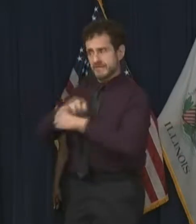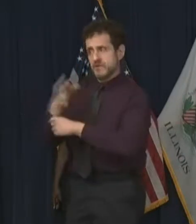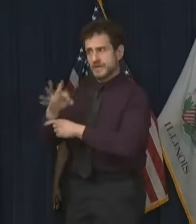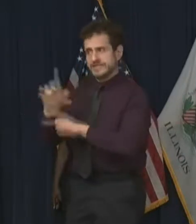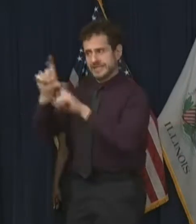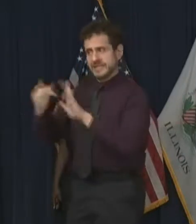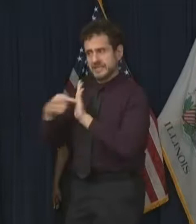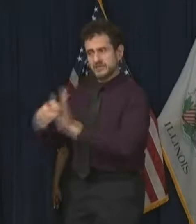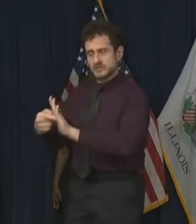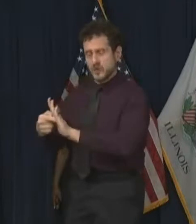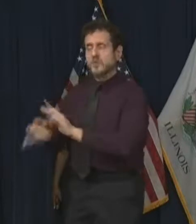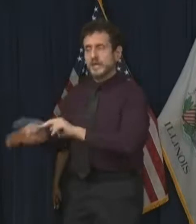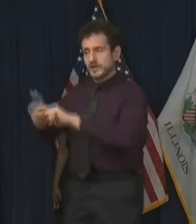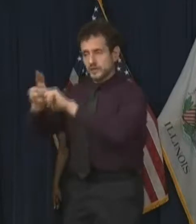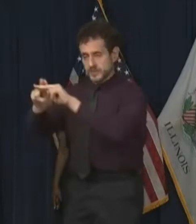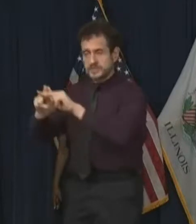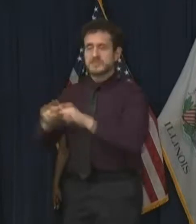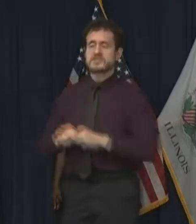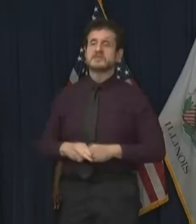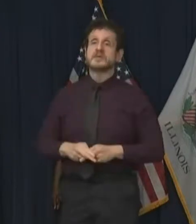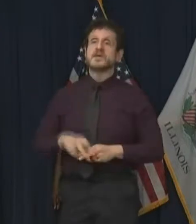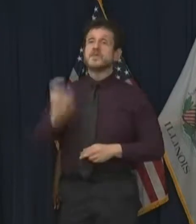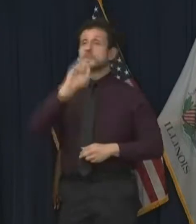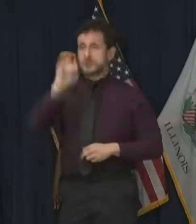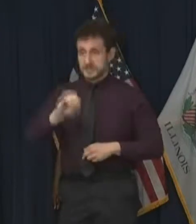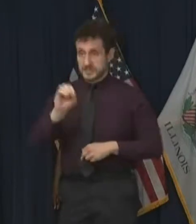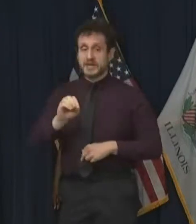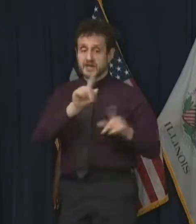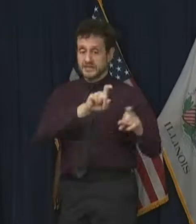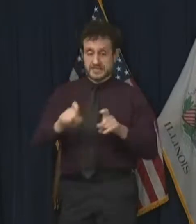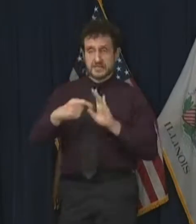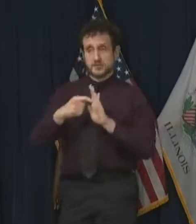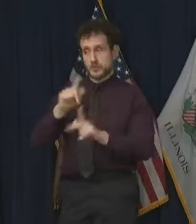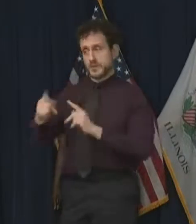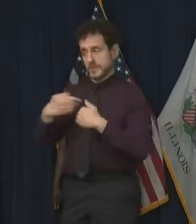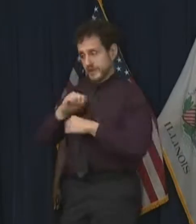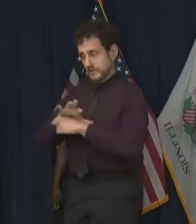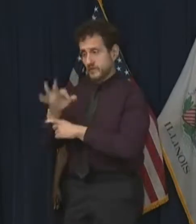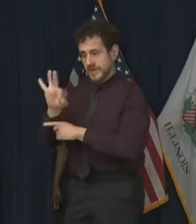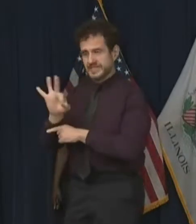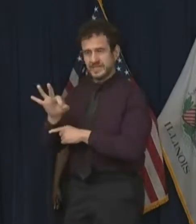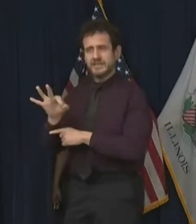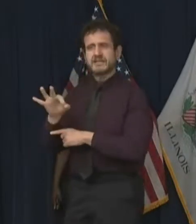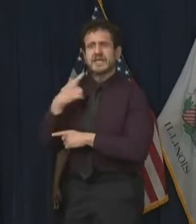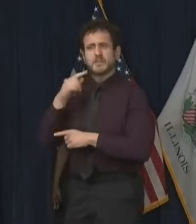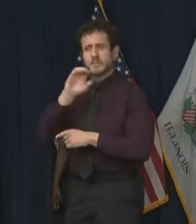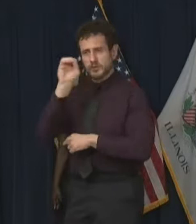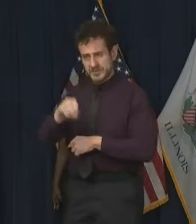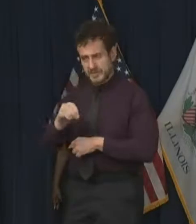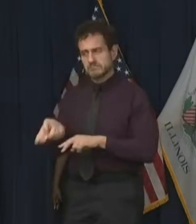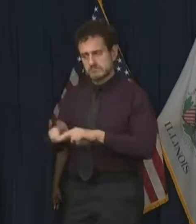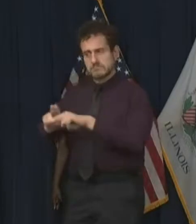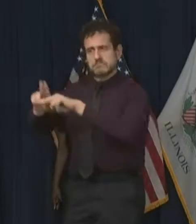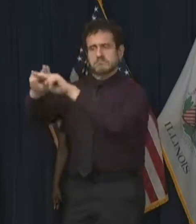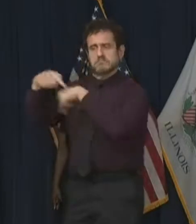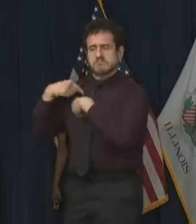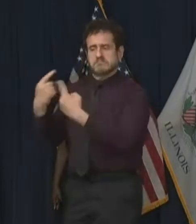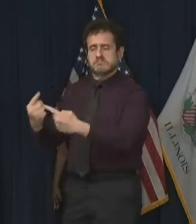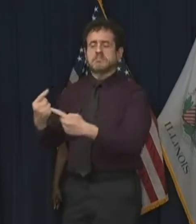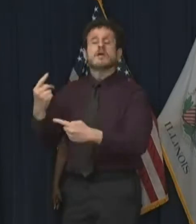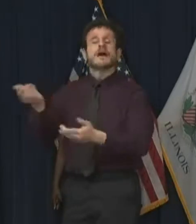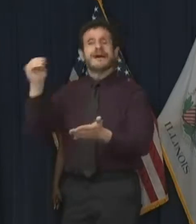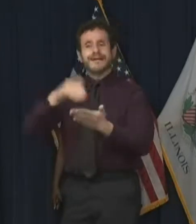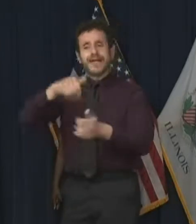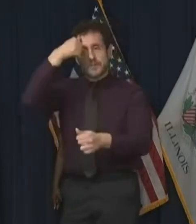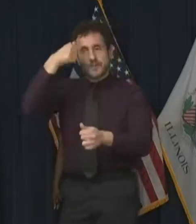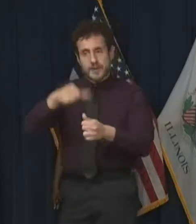been increasing. These are all facts. So let's bring the numbers down by using simple but effective tools that we do have to fight